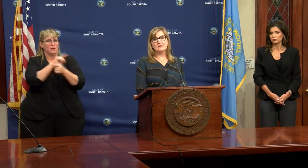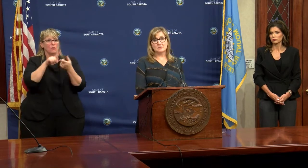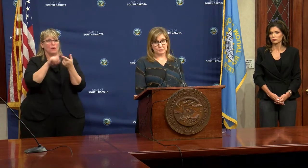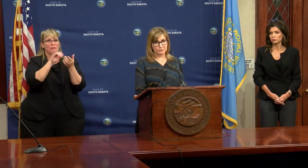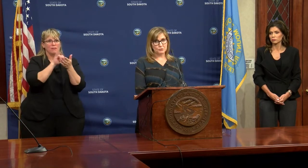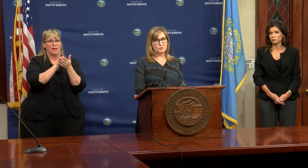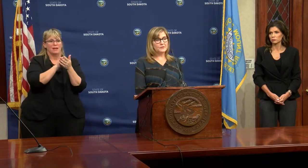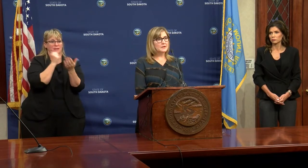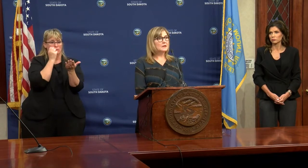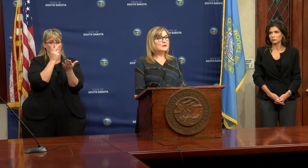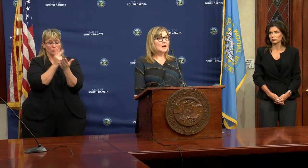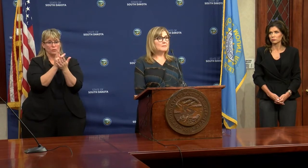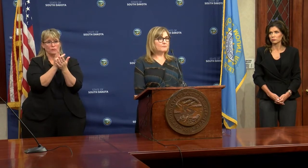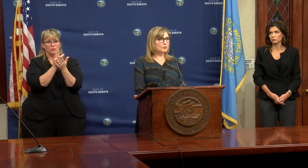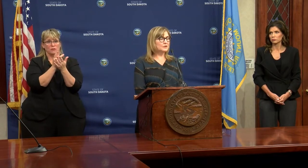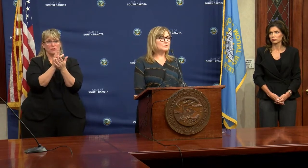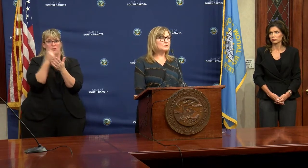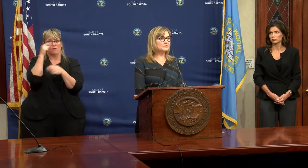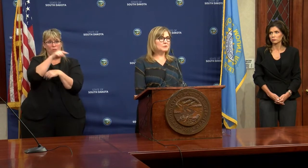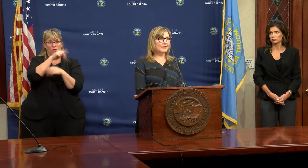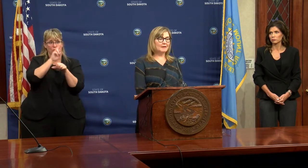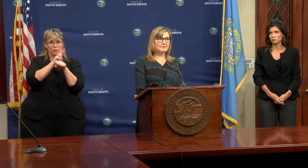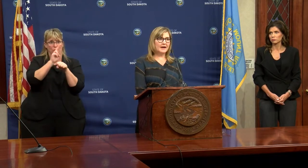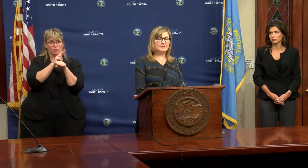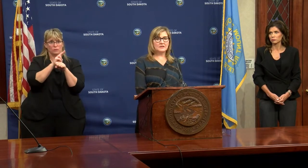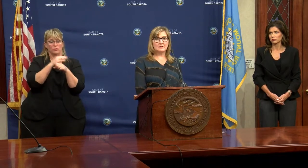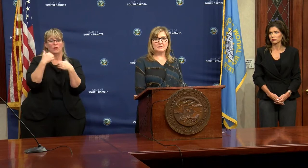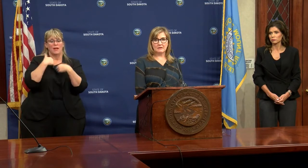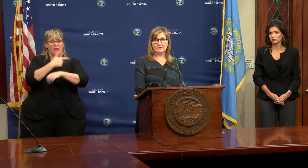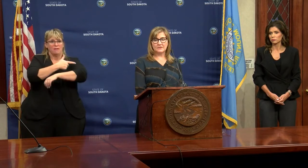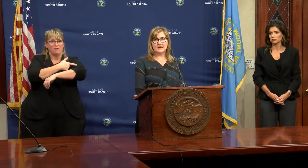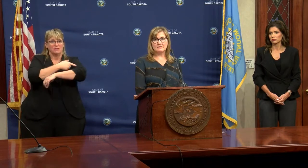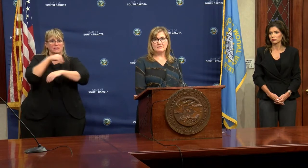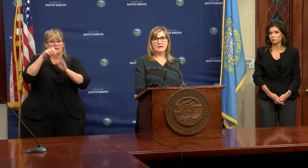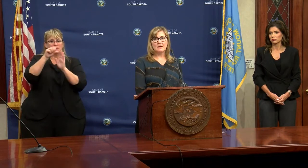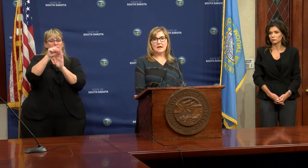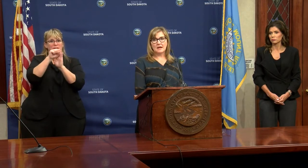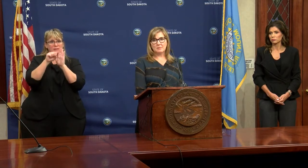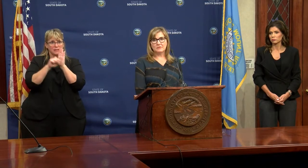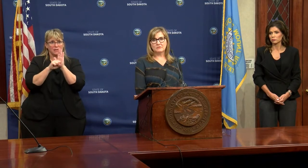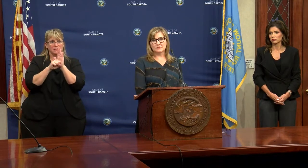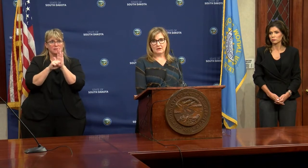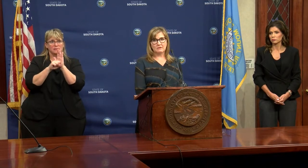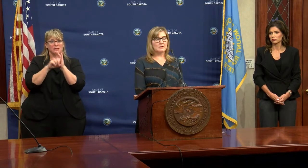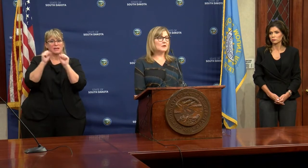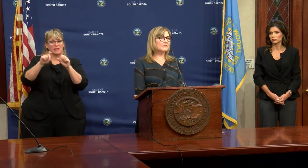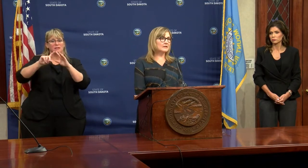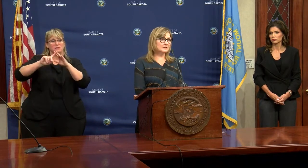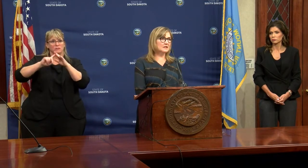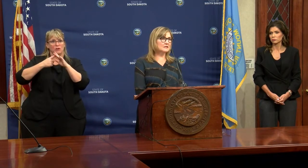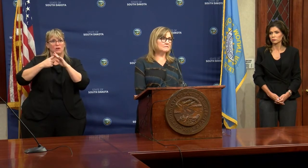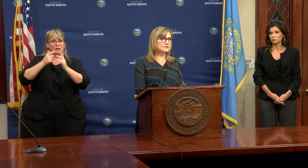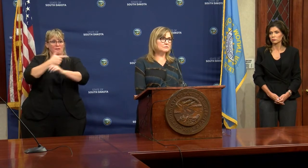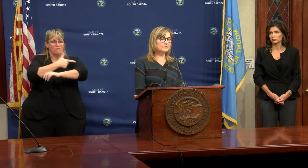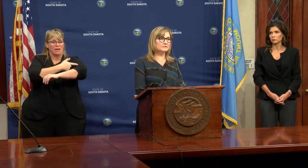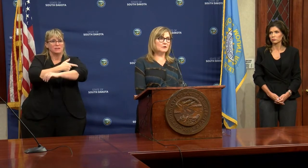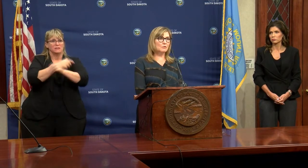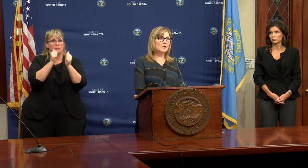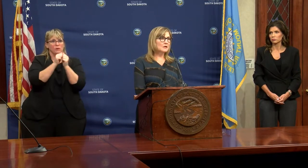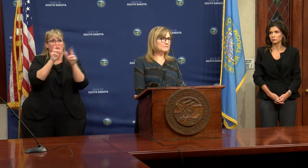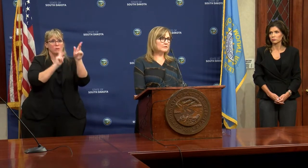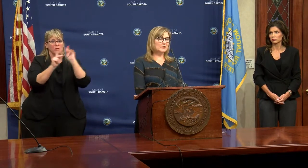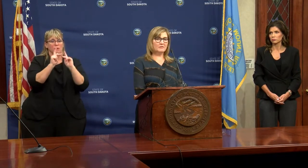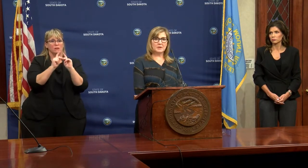EUA is approved for use, we will have the vaccine in our states and able to start vaccinating individuals.